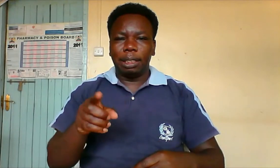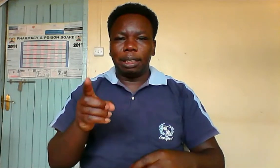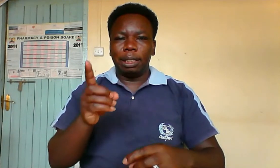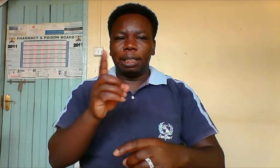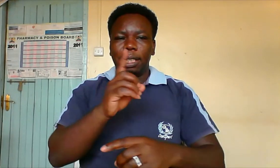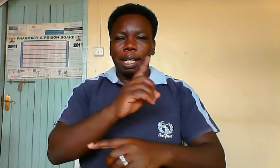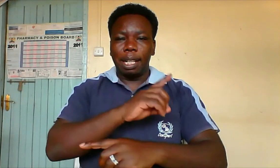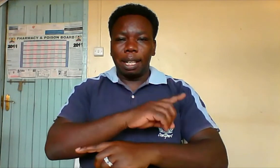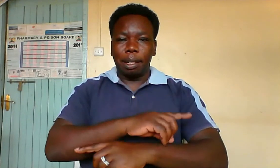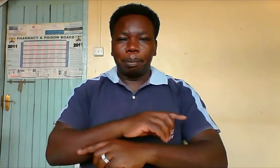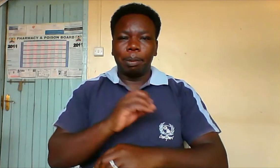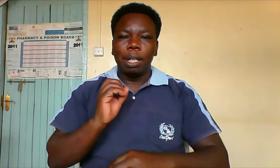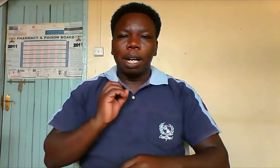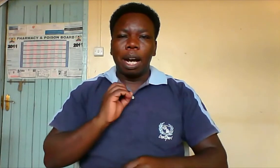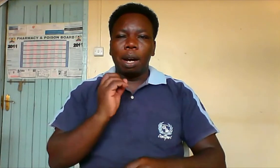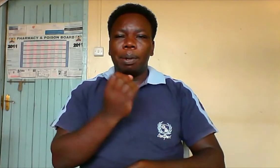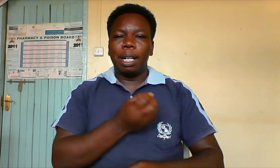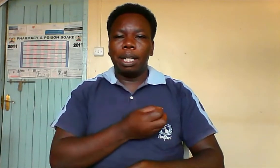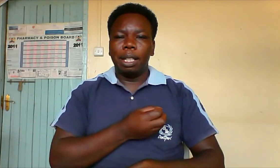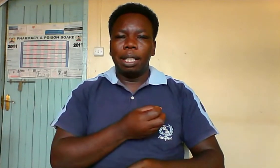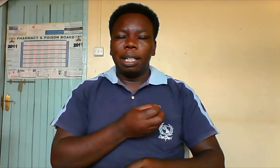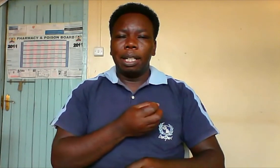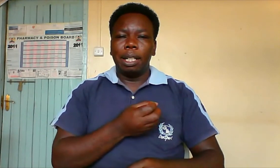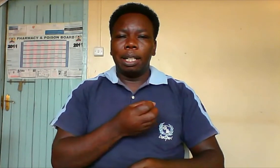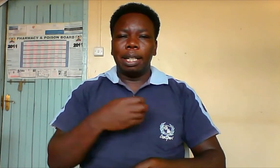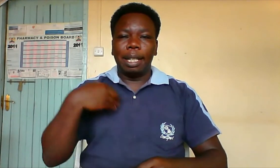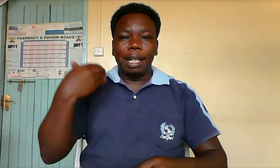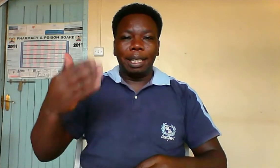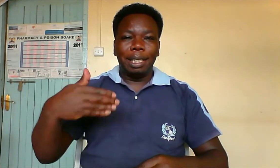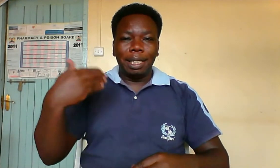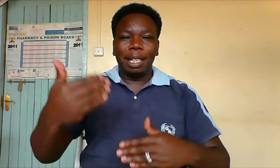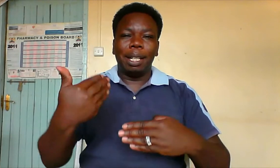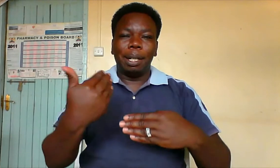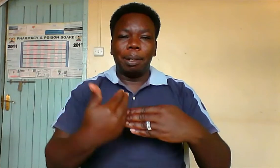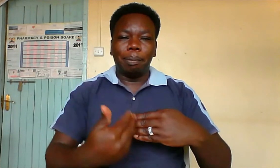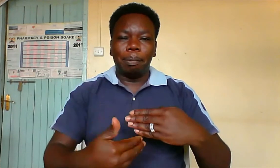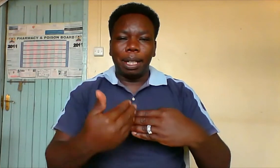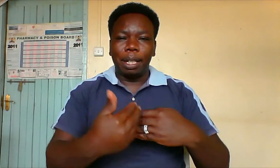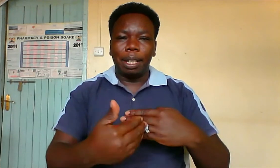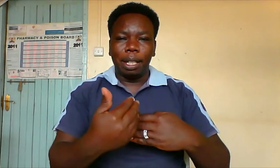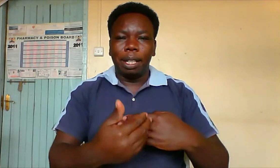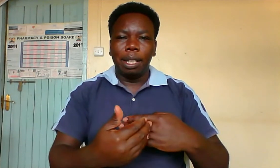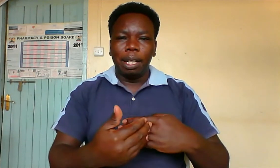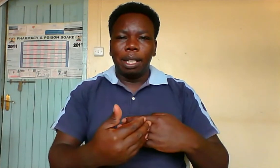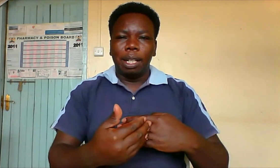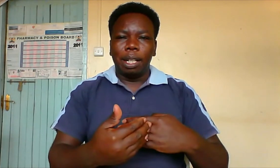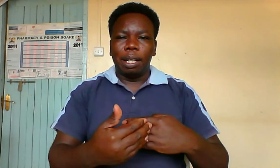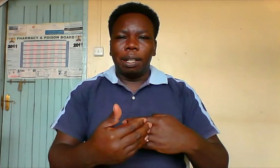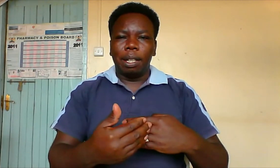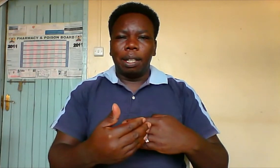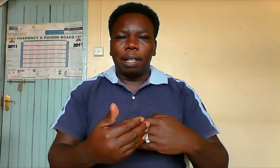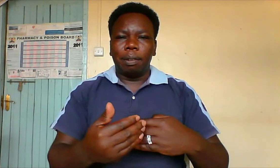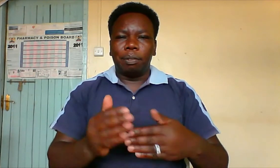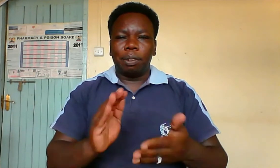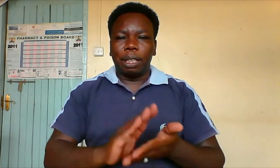day give daily bread forgive